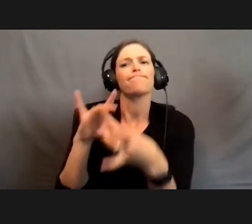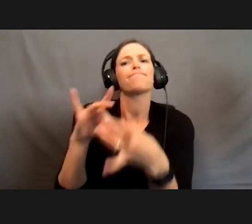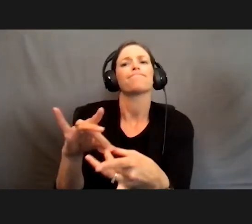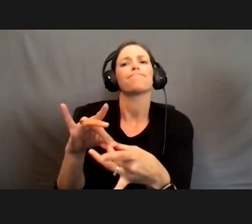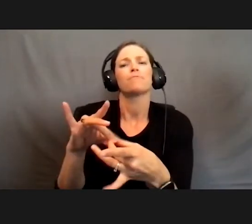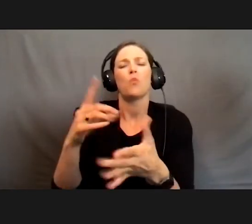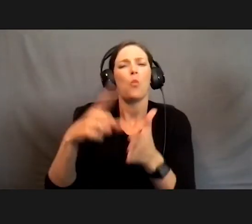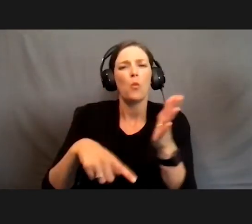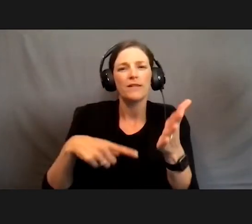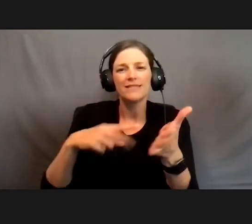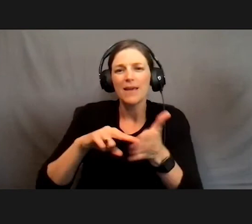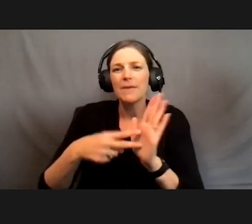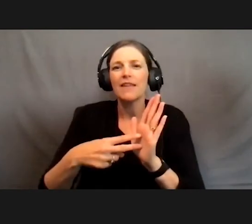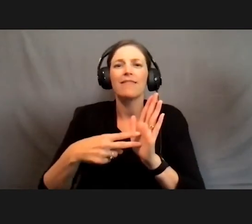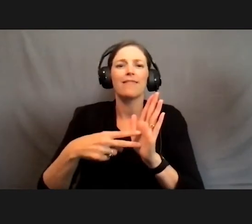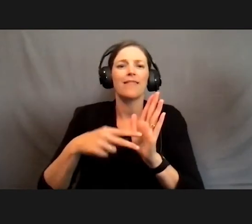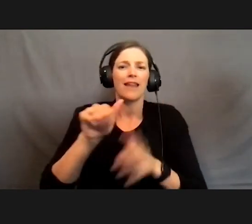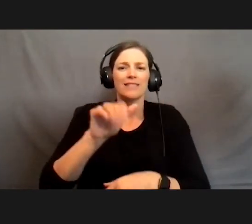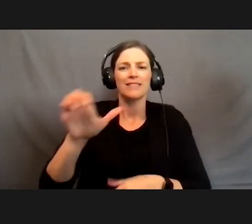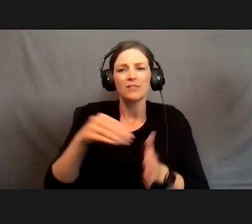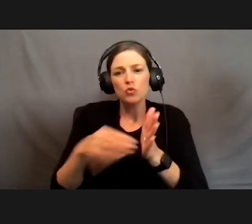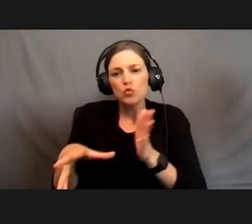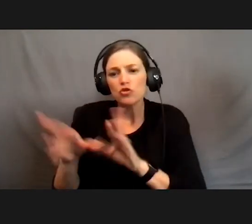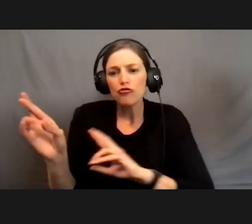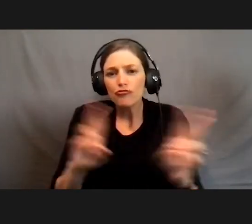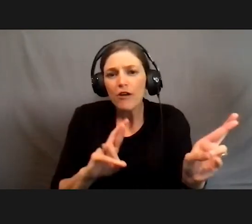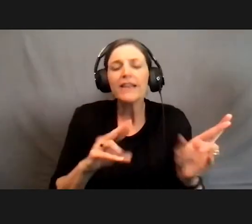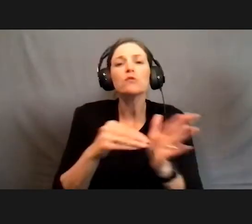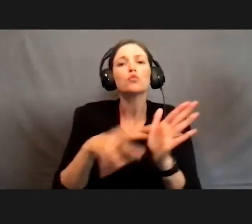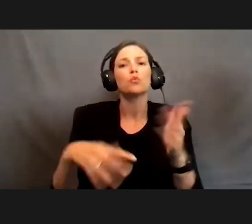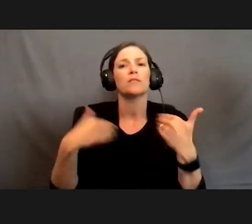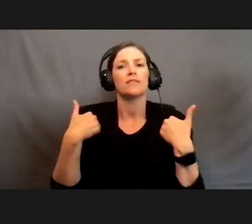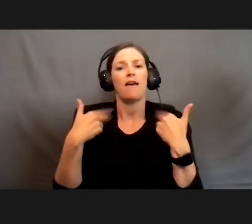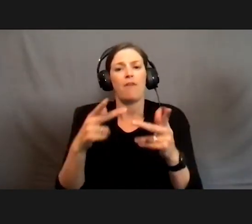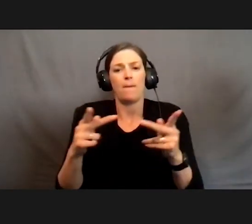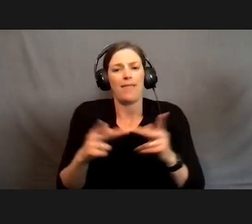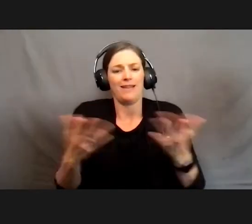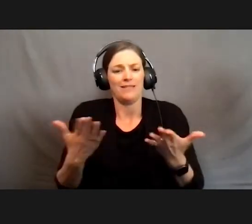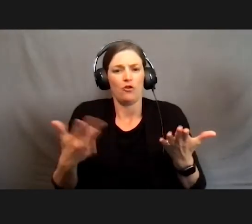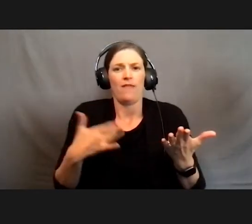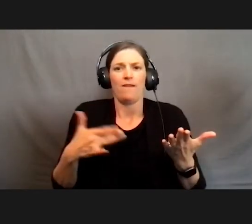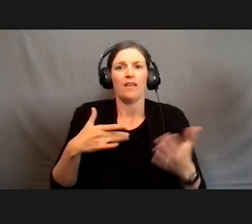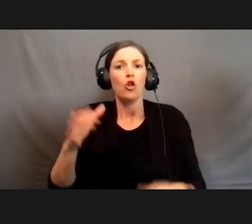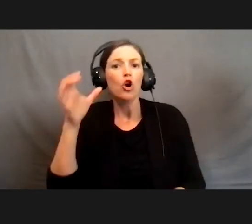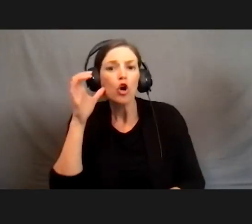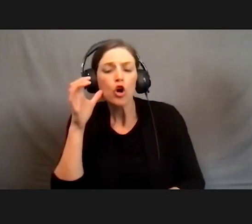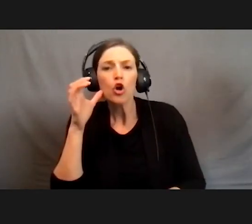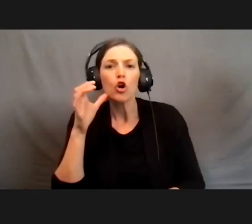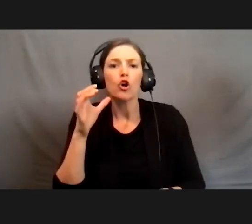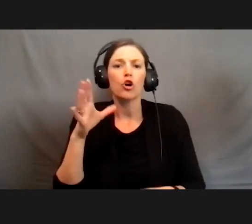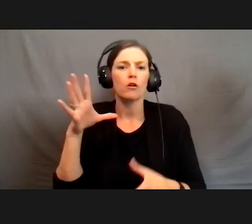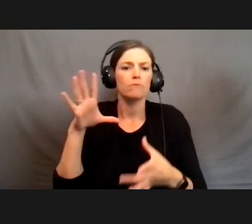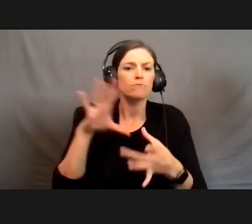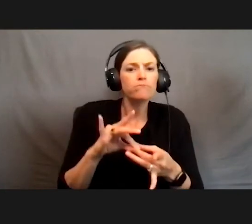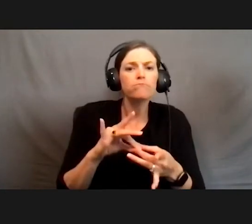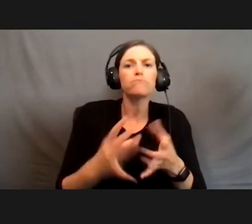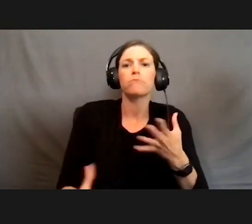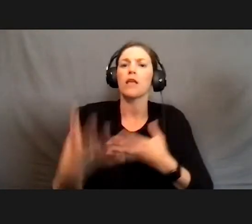is student ready, that our students have a space and a place here where they feel heard, belong, included?